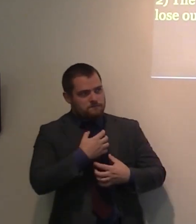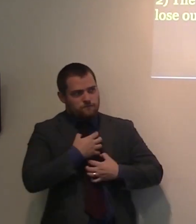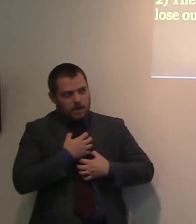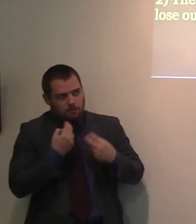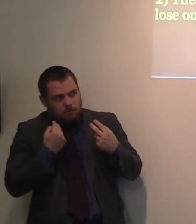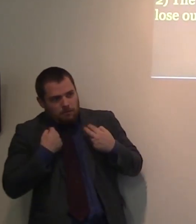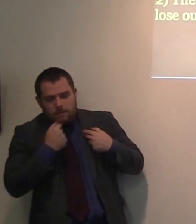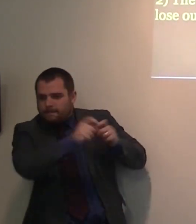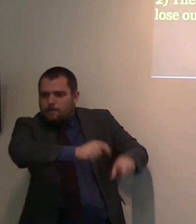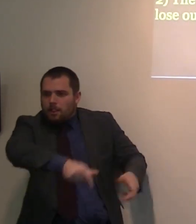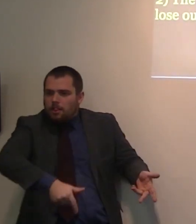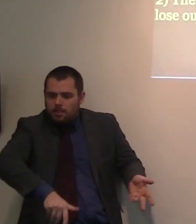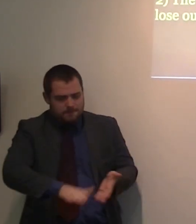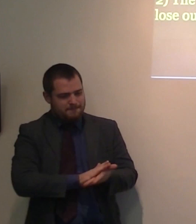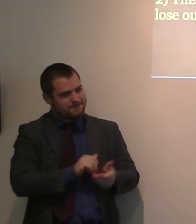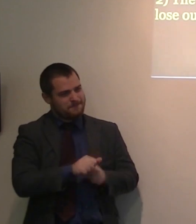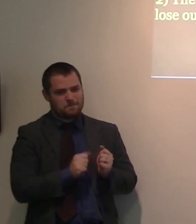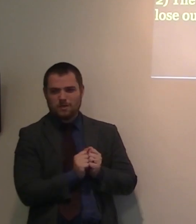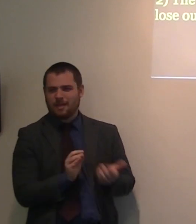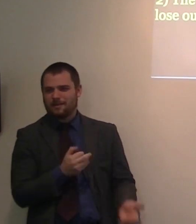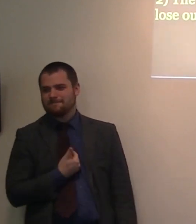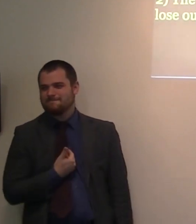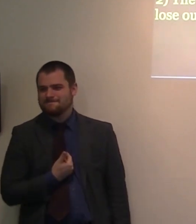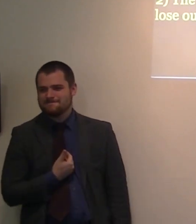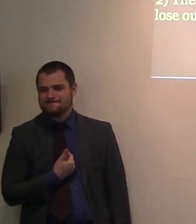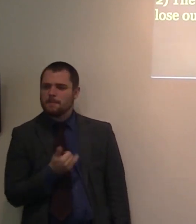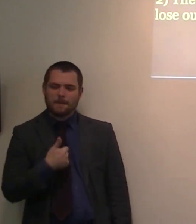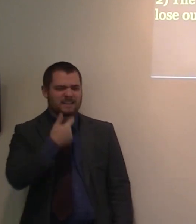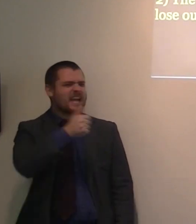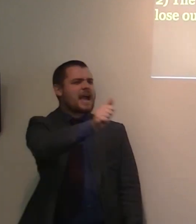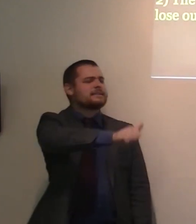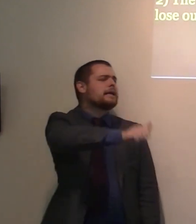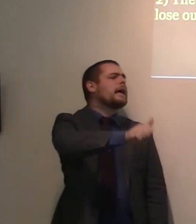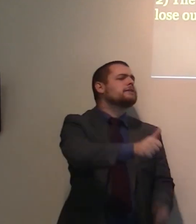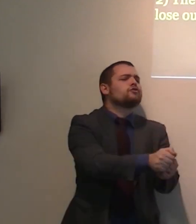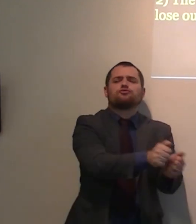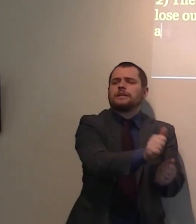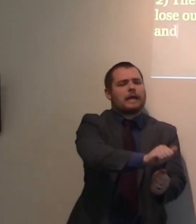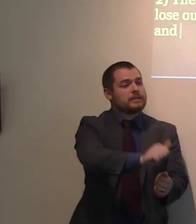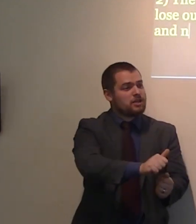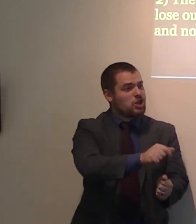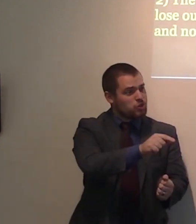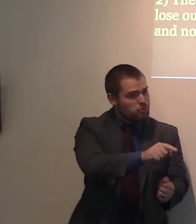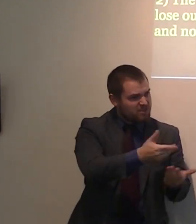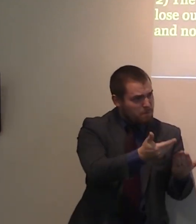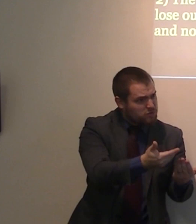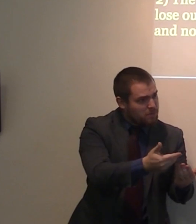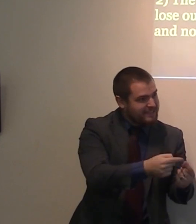Yes, yes, yes. Yes, agree with you. Yes, we have the same God. Everyone will be saved. No. The fear of man, man is